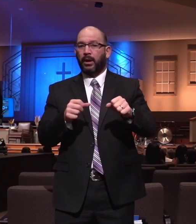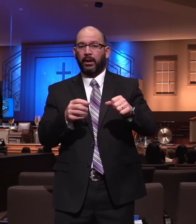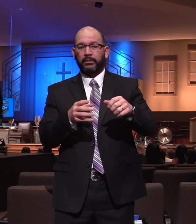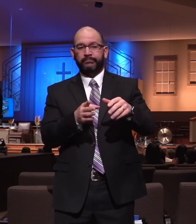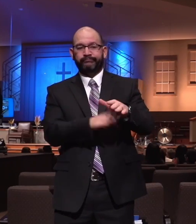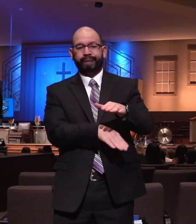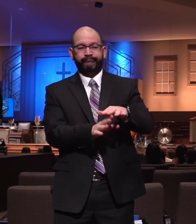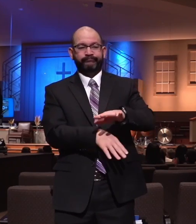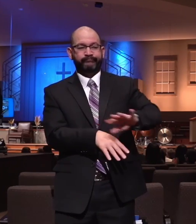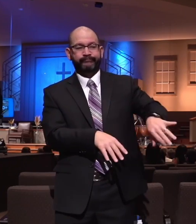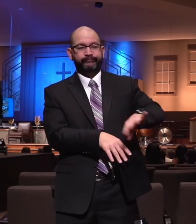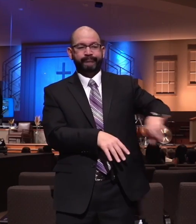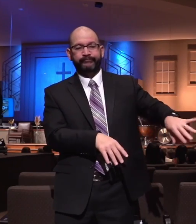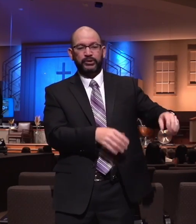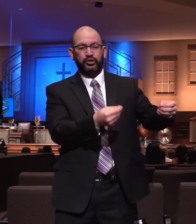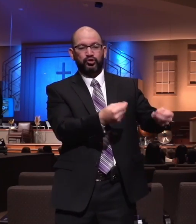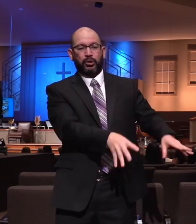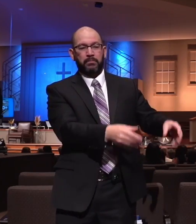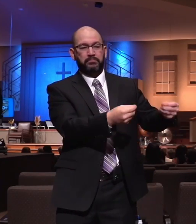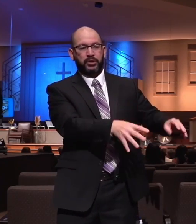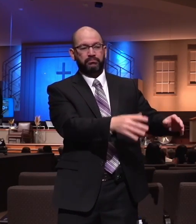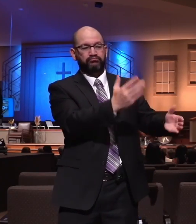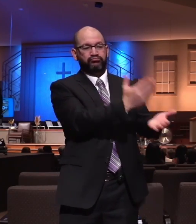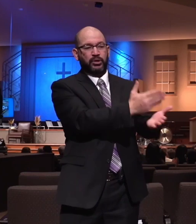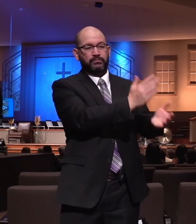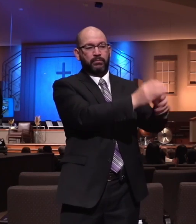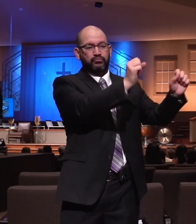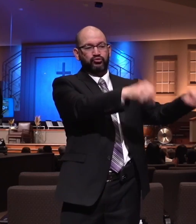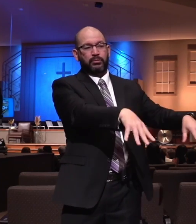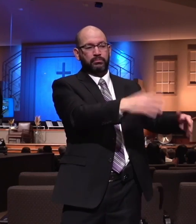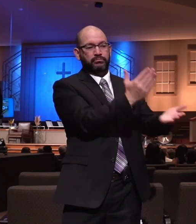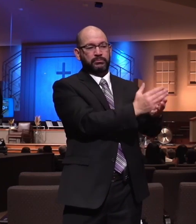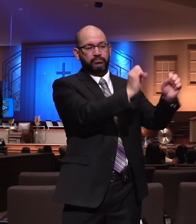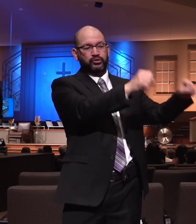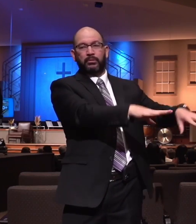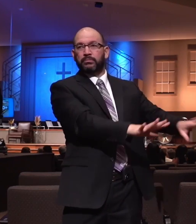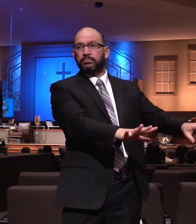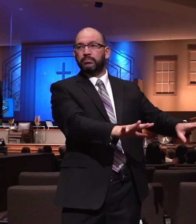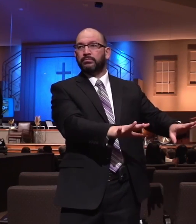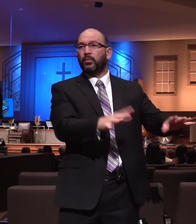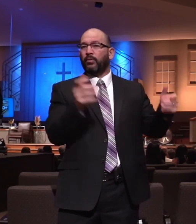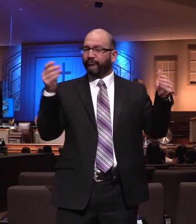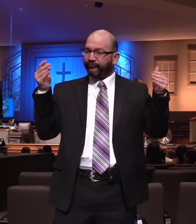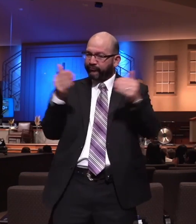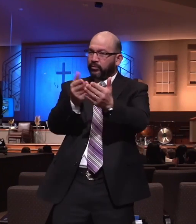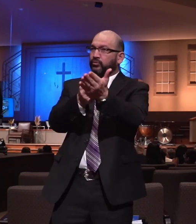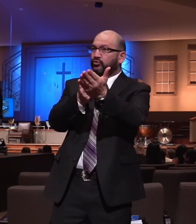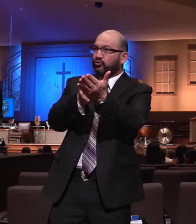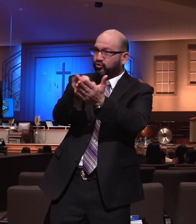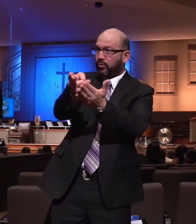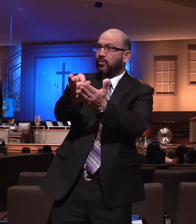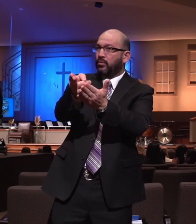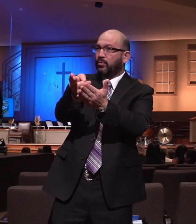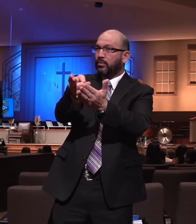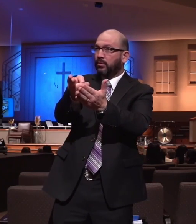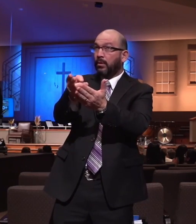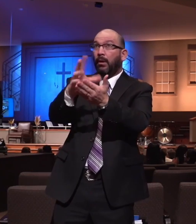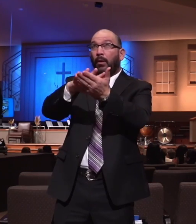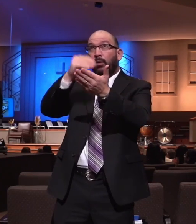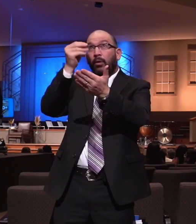that the reason we're here tonight is to get the truth and live the truth. Get the truth and live the truth. Get the truth and live